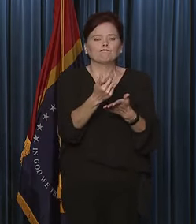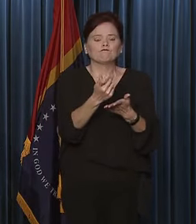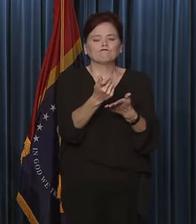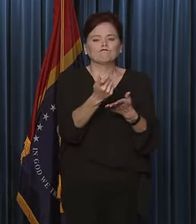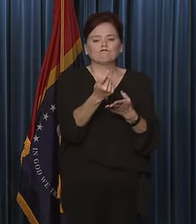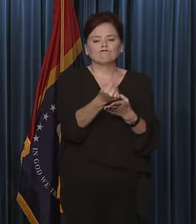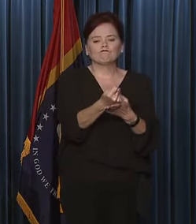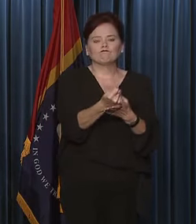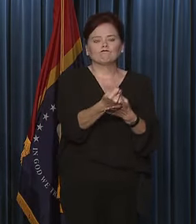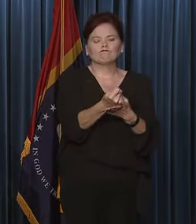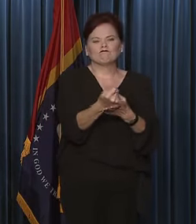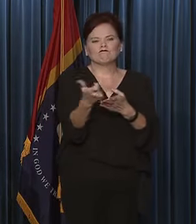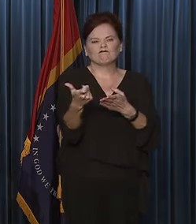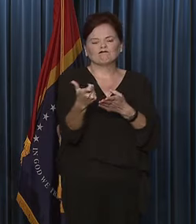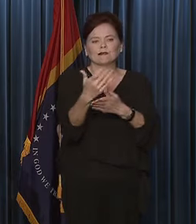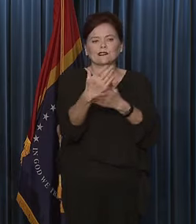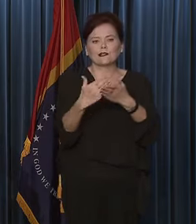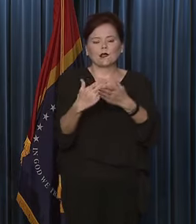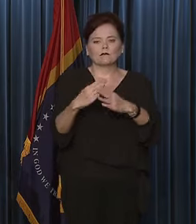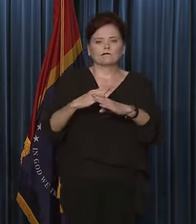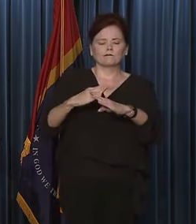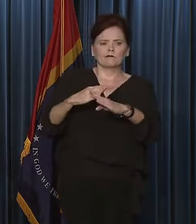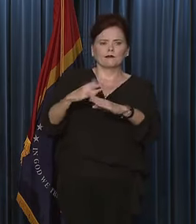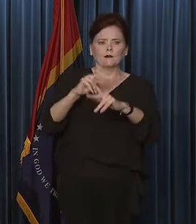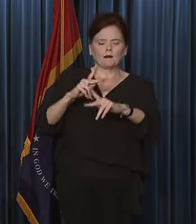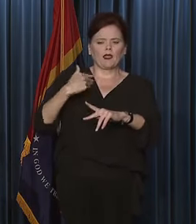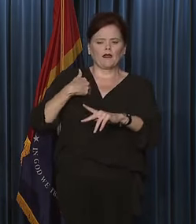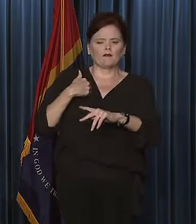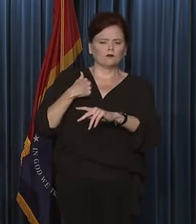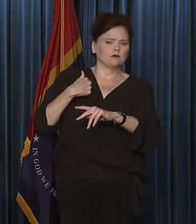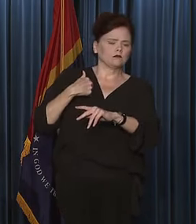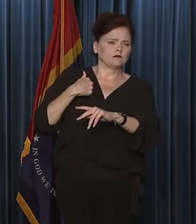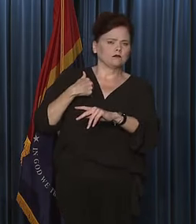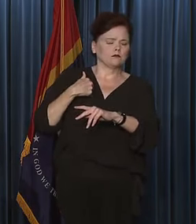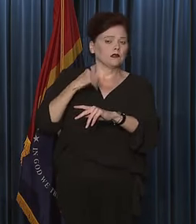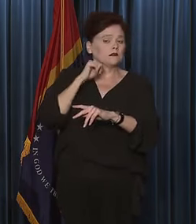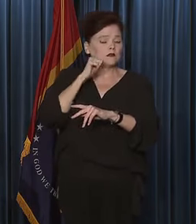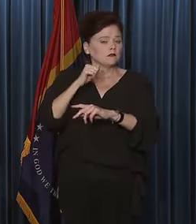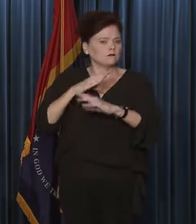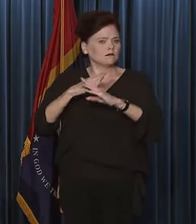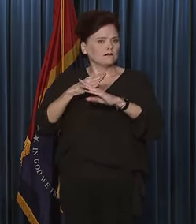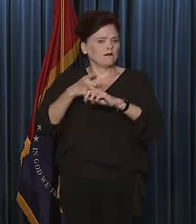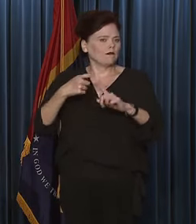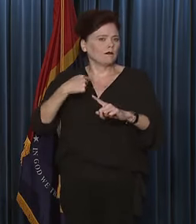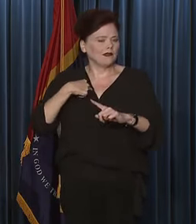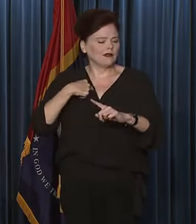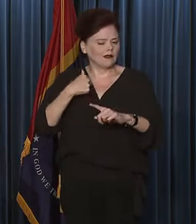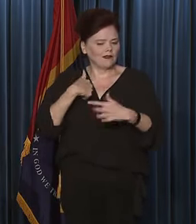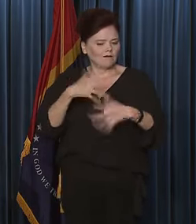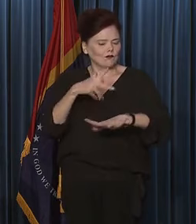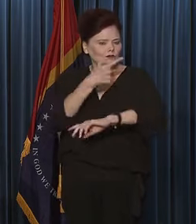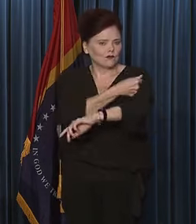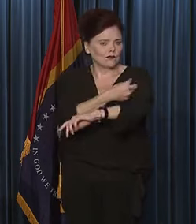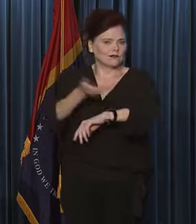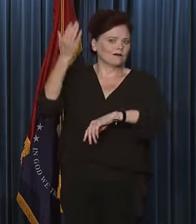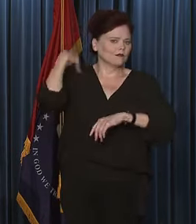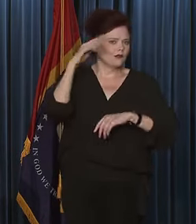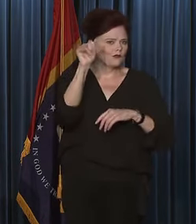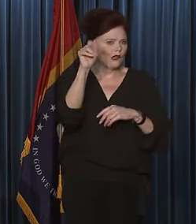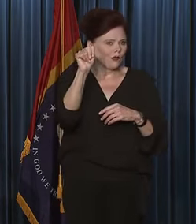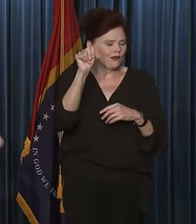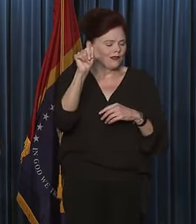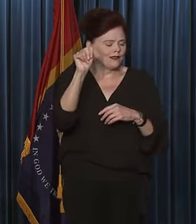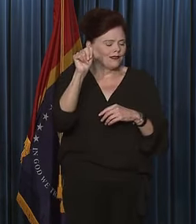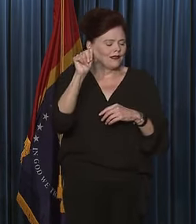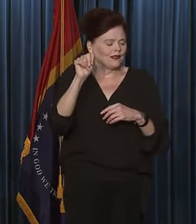a potential roadblock that some people had. Um, it wasn't a roadblock for me. Uh, I got the shot in January, uh,